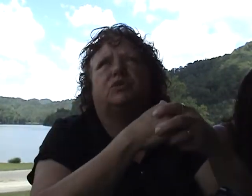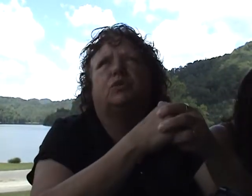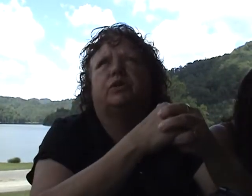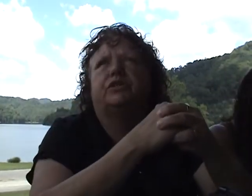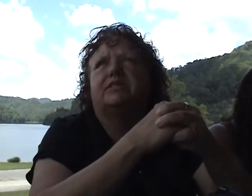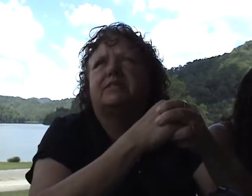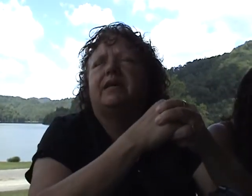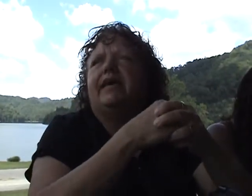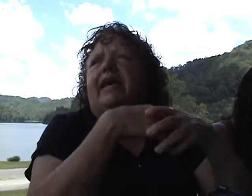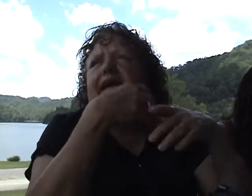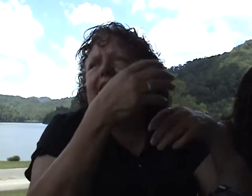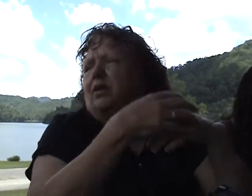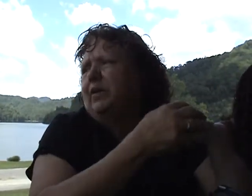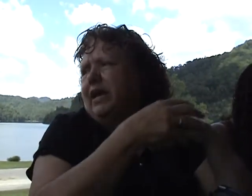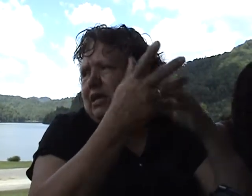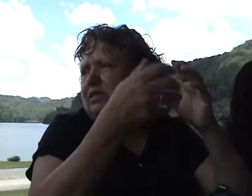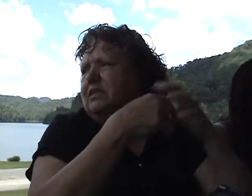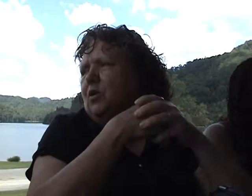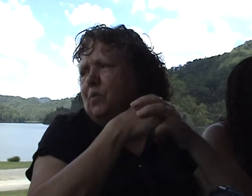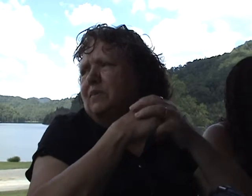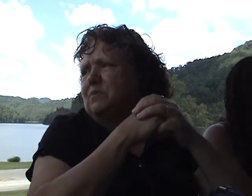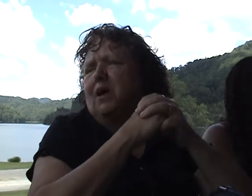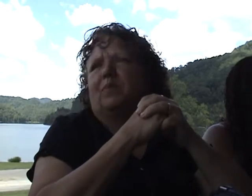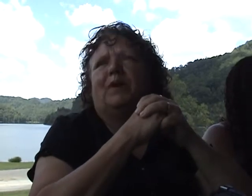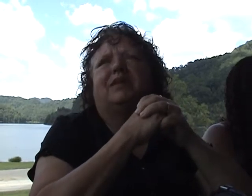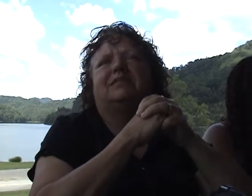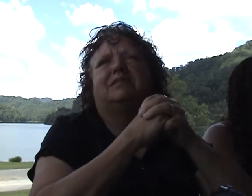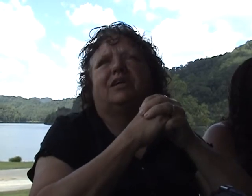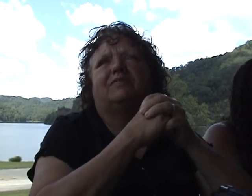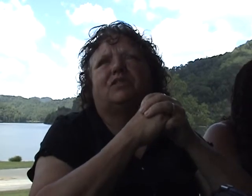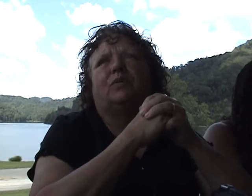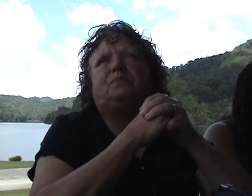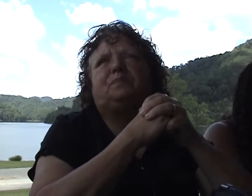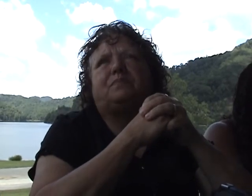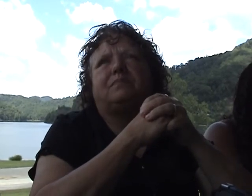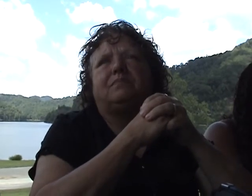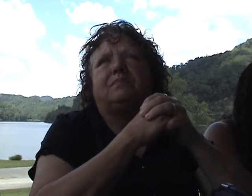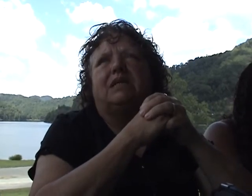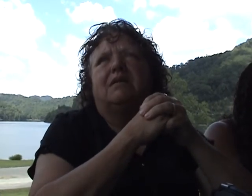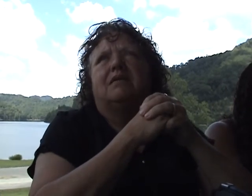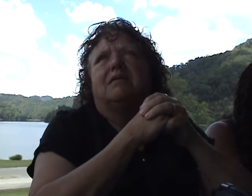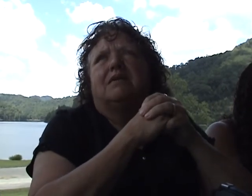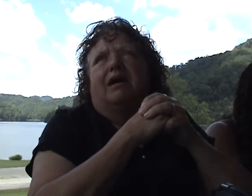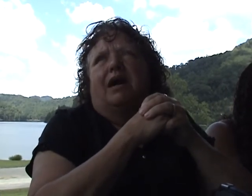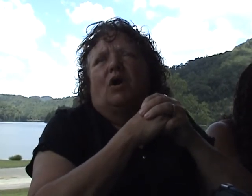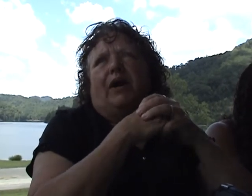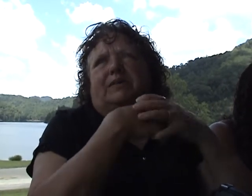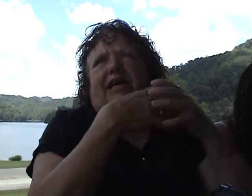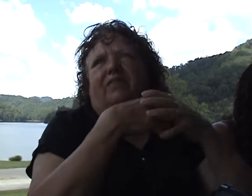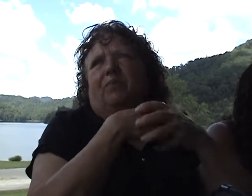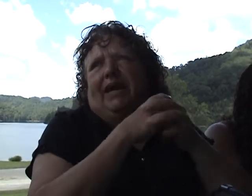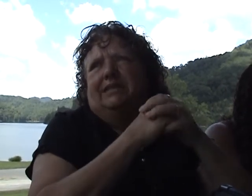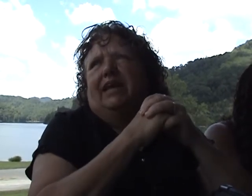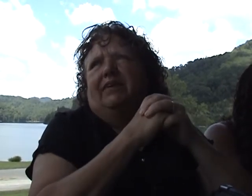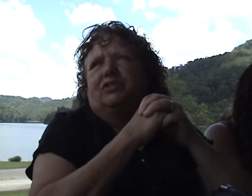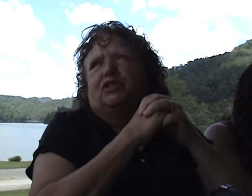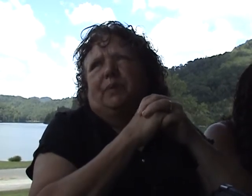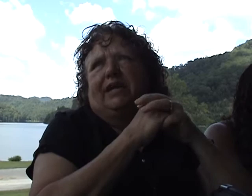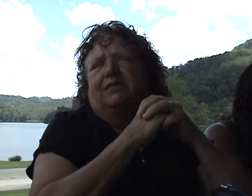gorgeous. And I come back and I was telling Bob's mom about it and stuff. So I was having a bad day after she passed